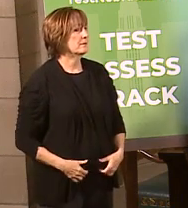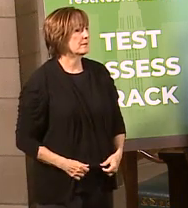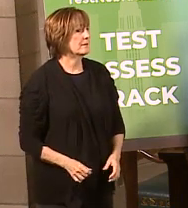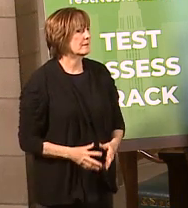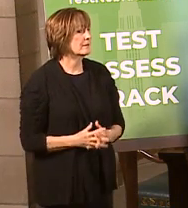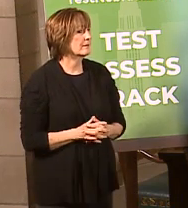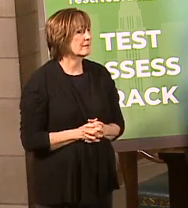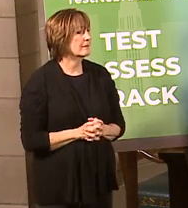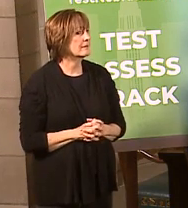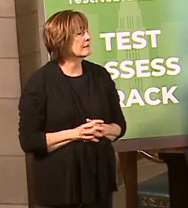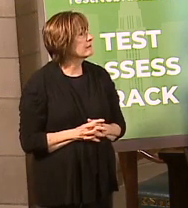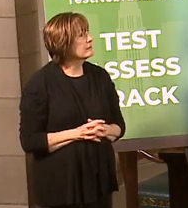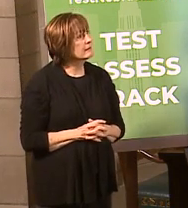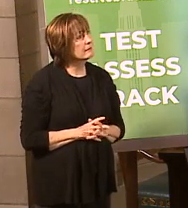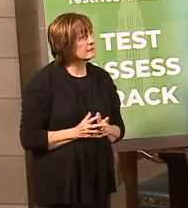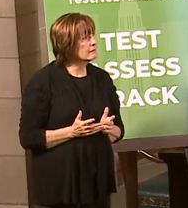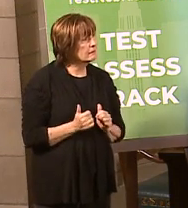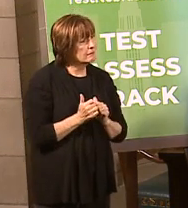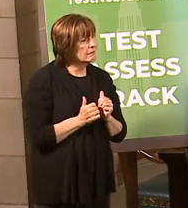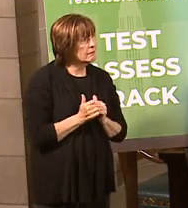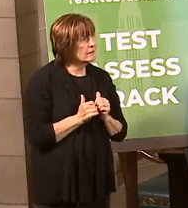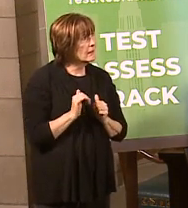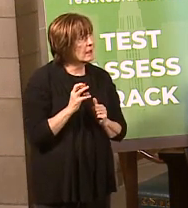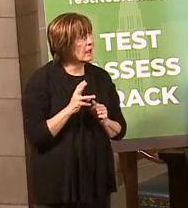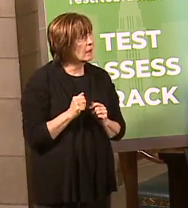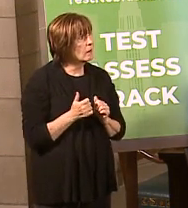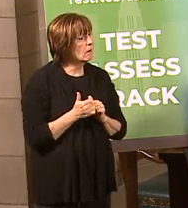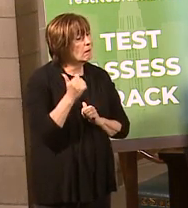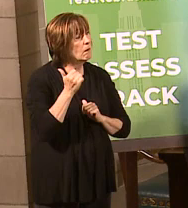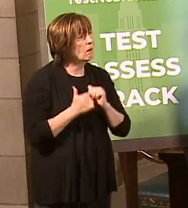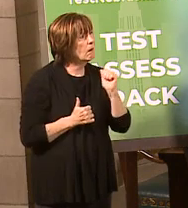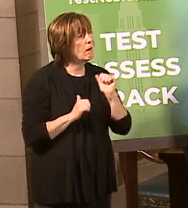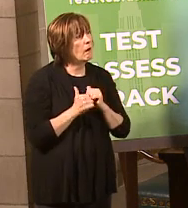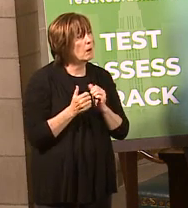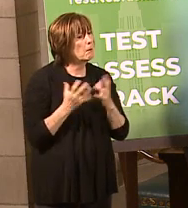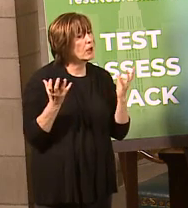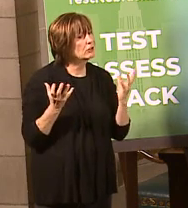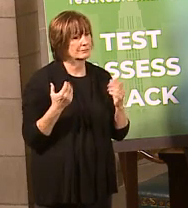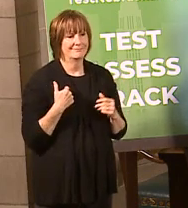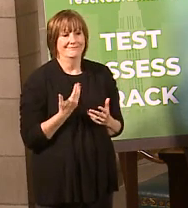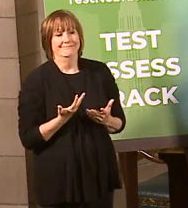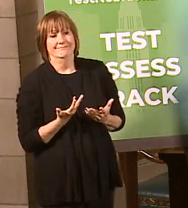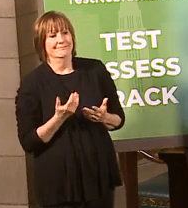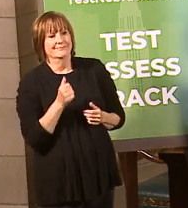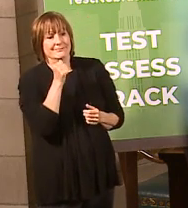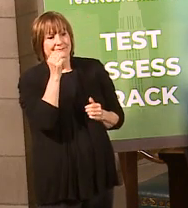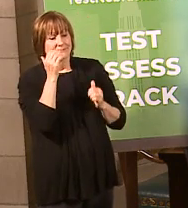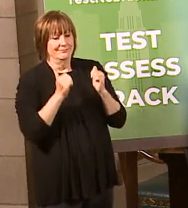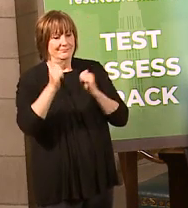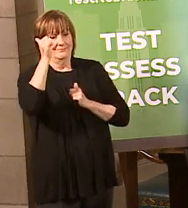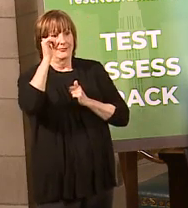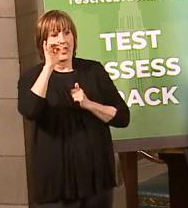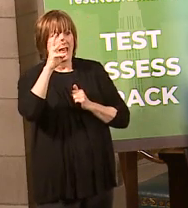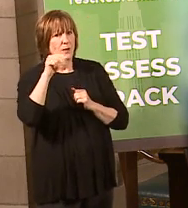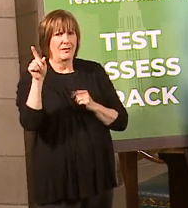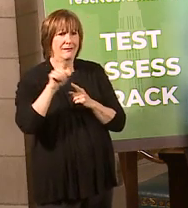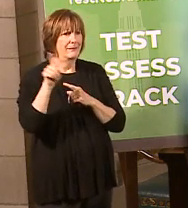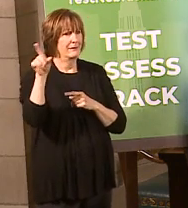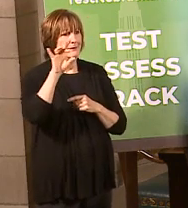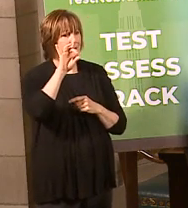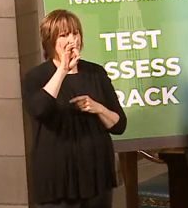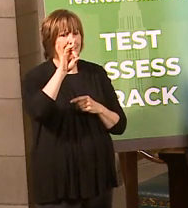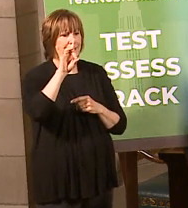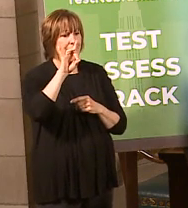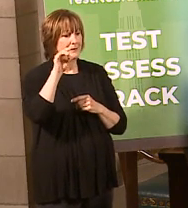we ran for Iowa. We're getting our career in. Off the top of my head, I don't know where Iowa is, but I know Iowa is like at 80